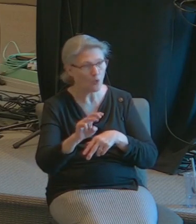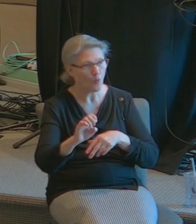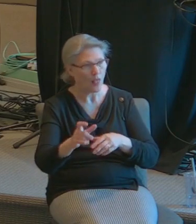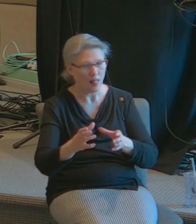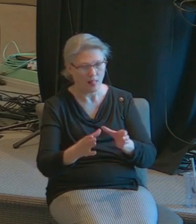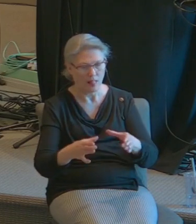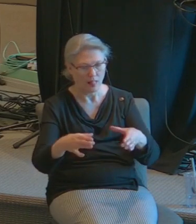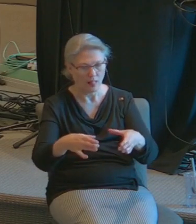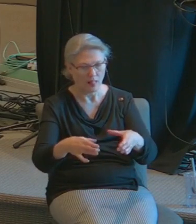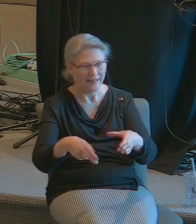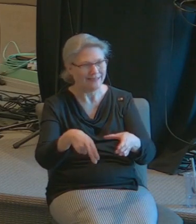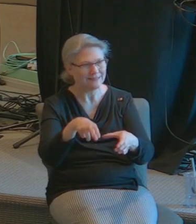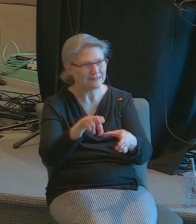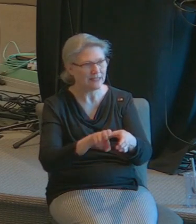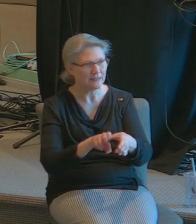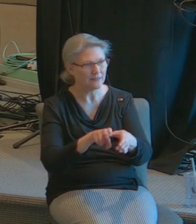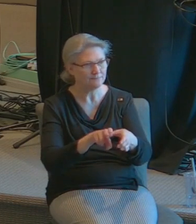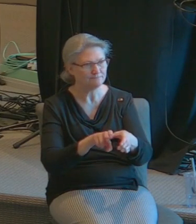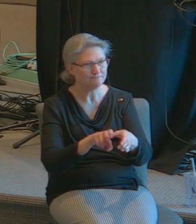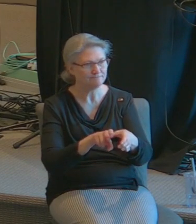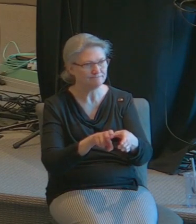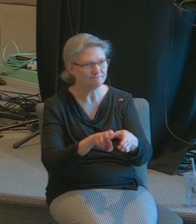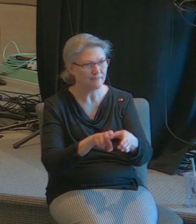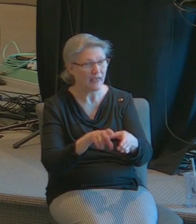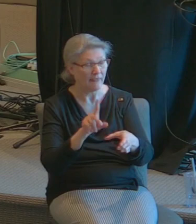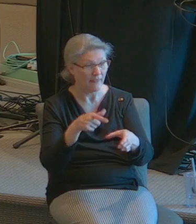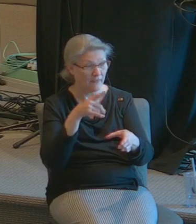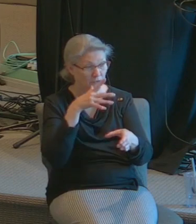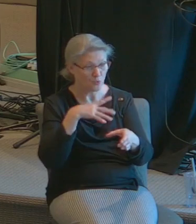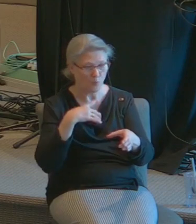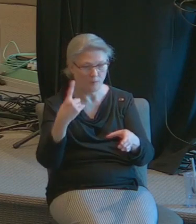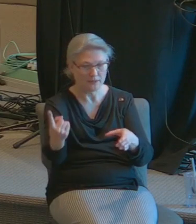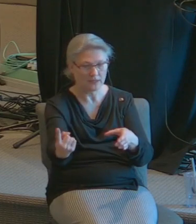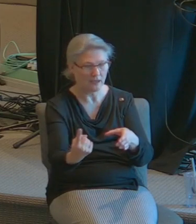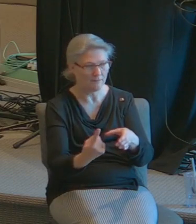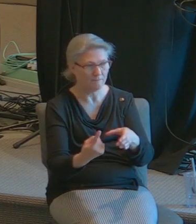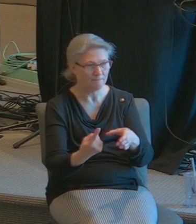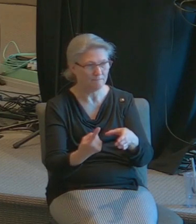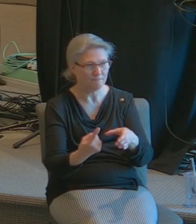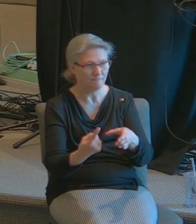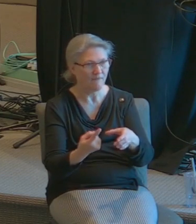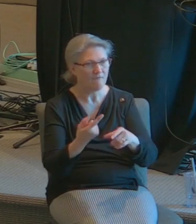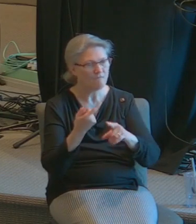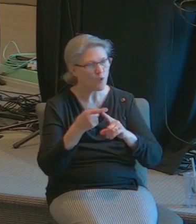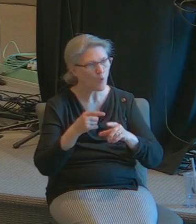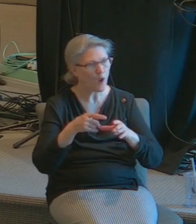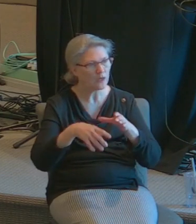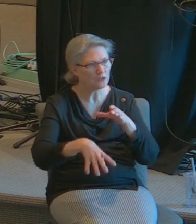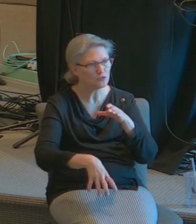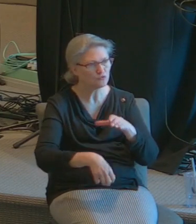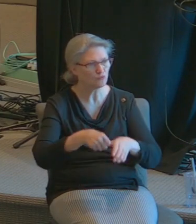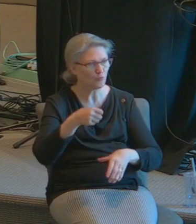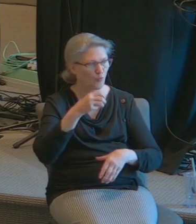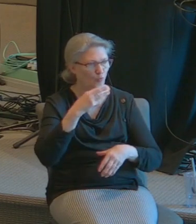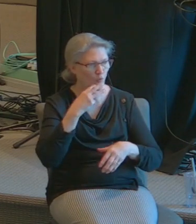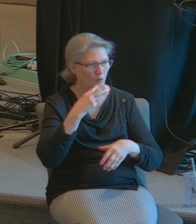suddenly there was a woman because the disciples had gone into the cities to buy fiddles to eat